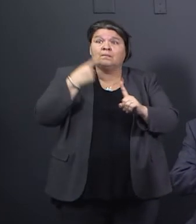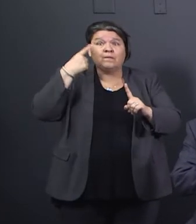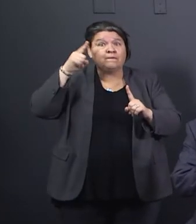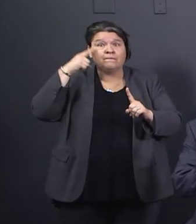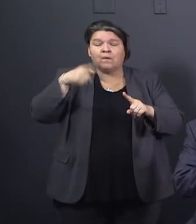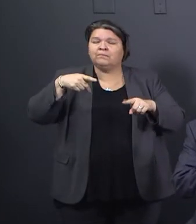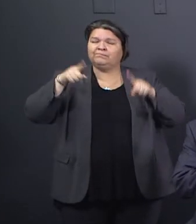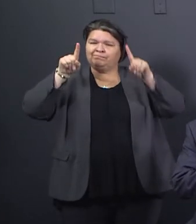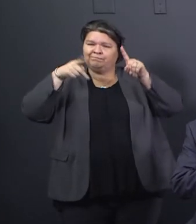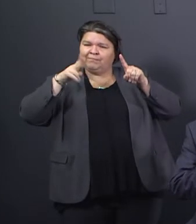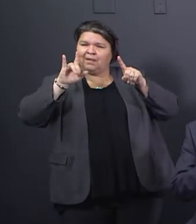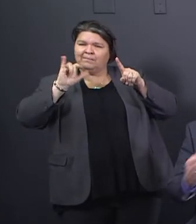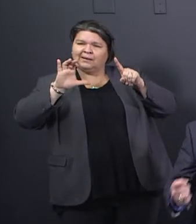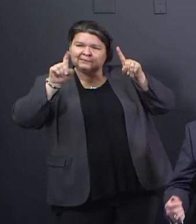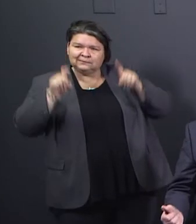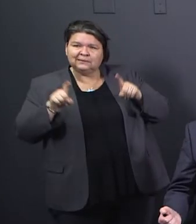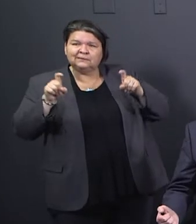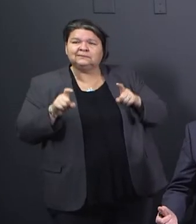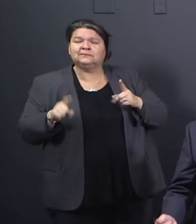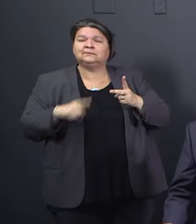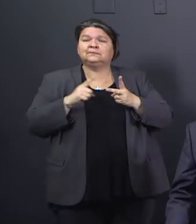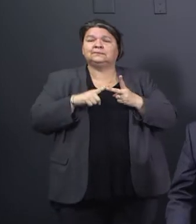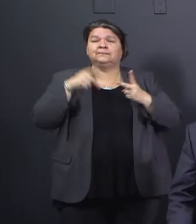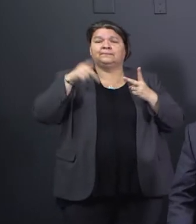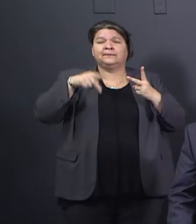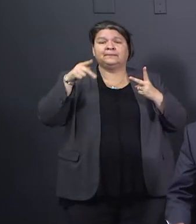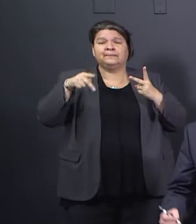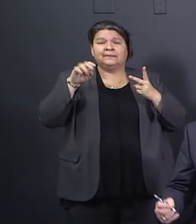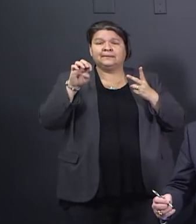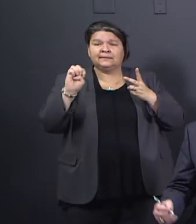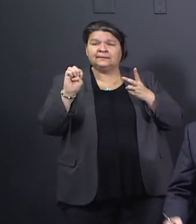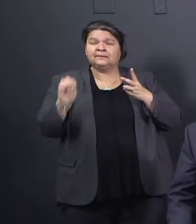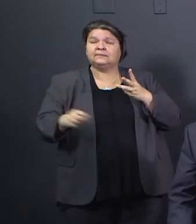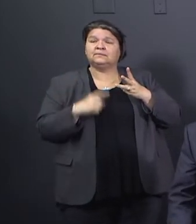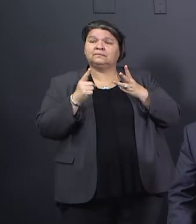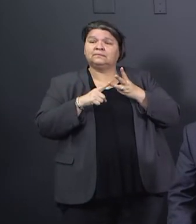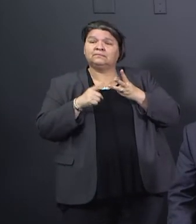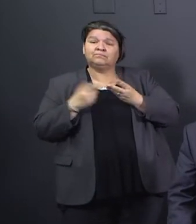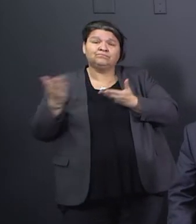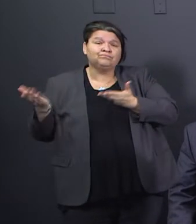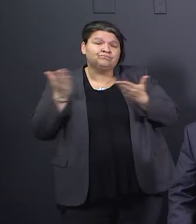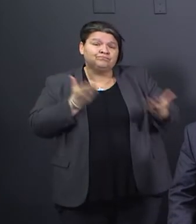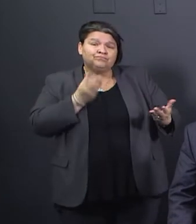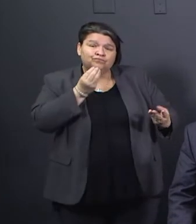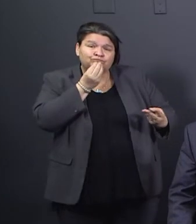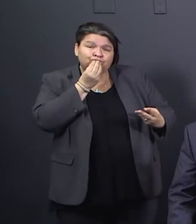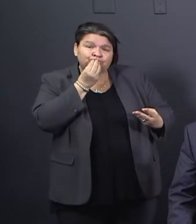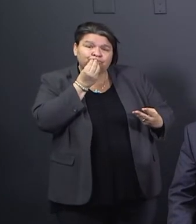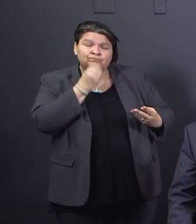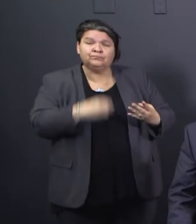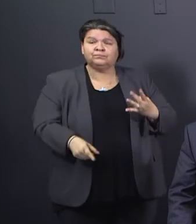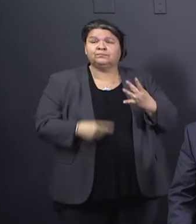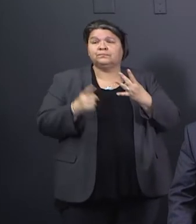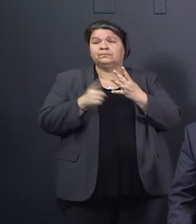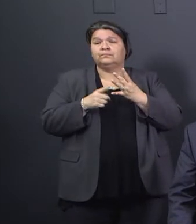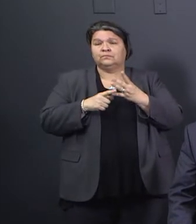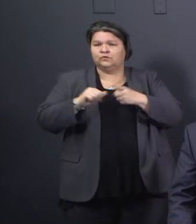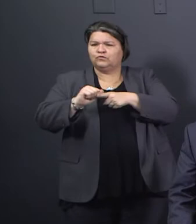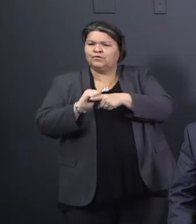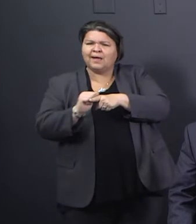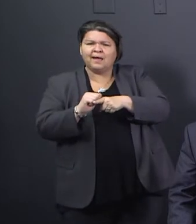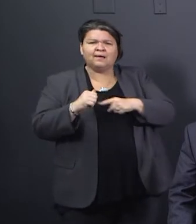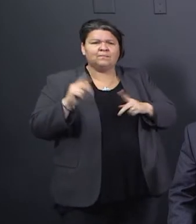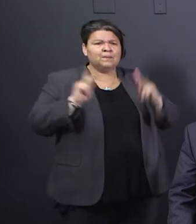that you keep hearing about, delivering meals and helping train healthcare volunteers and many others. There are also